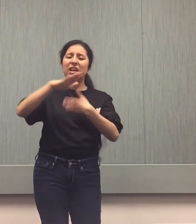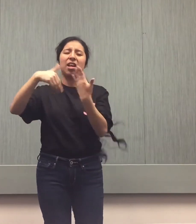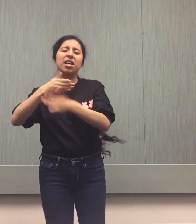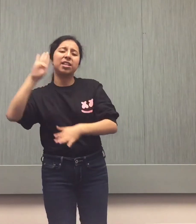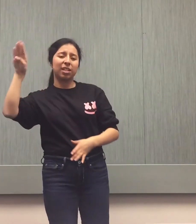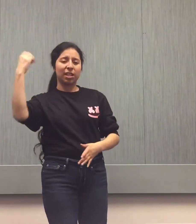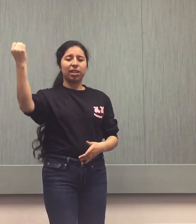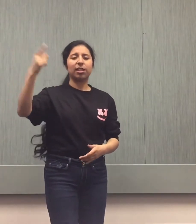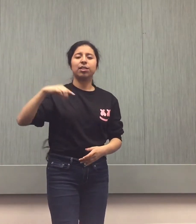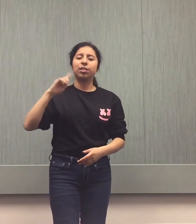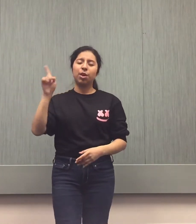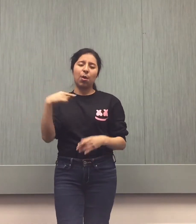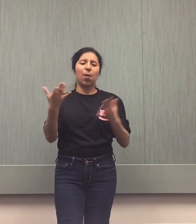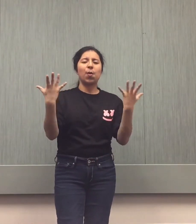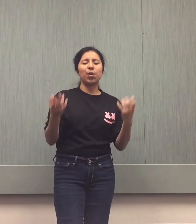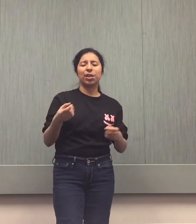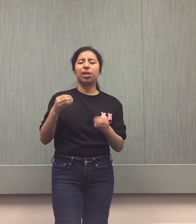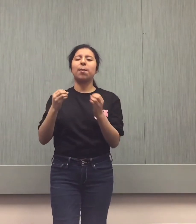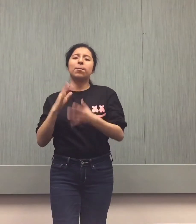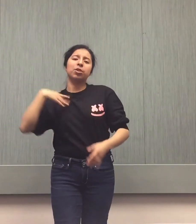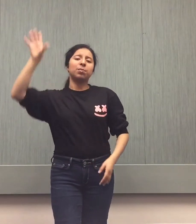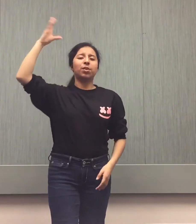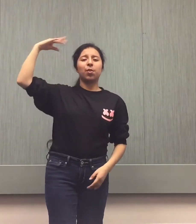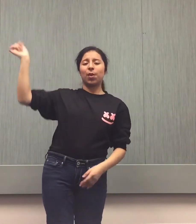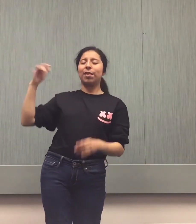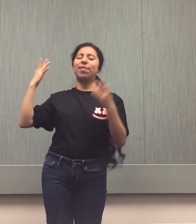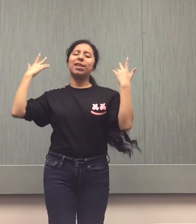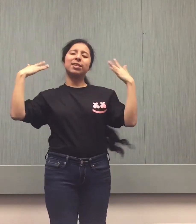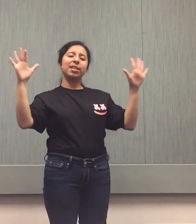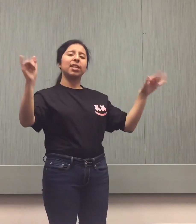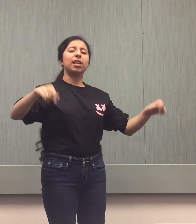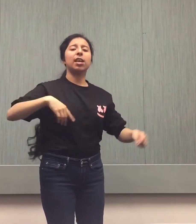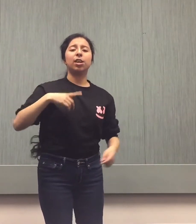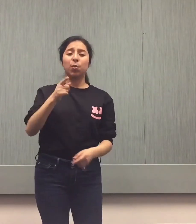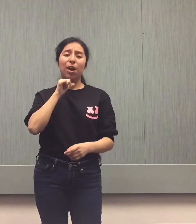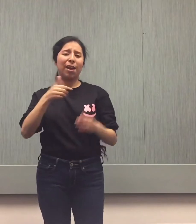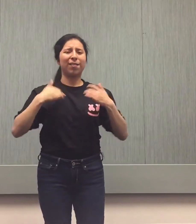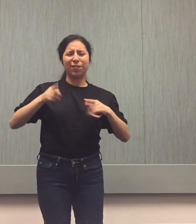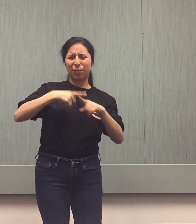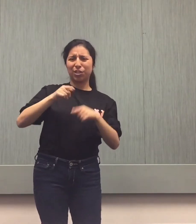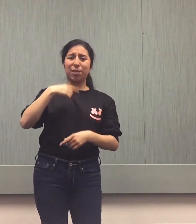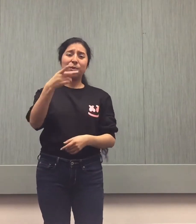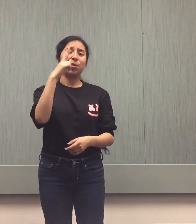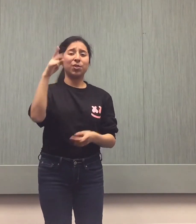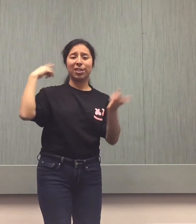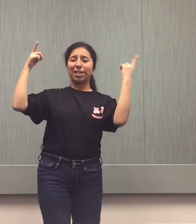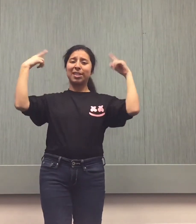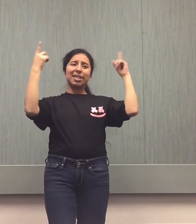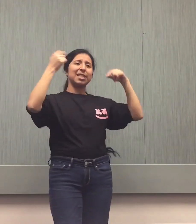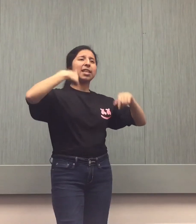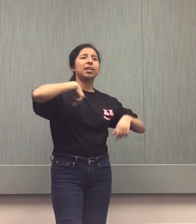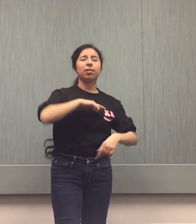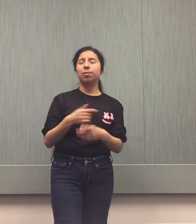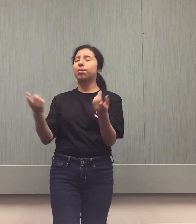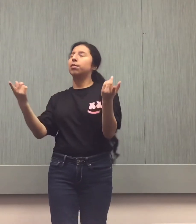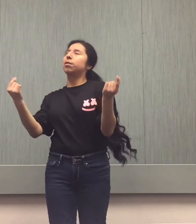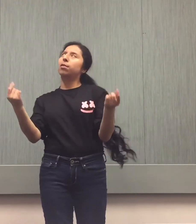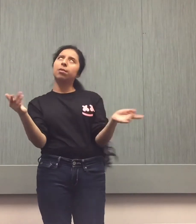up, talking that shit, only gonna push me away, that's it Have you got no shame, you looking insane, here we go